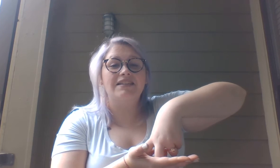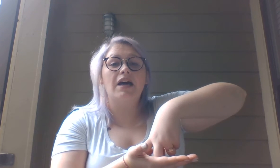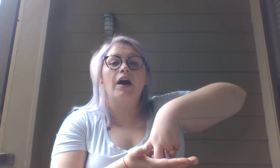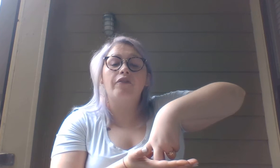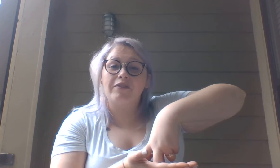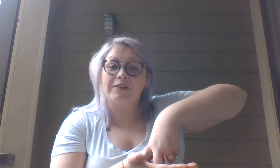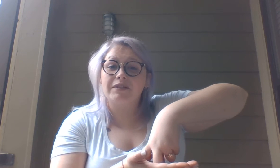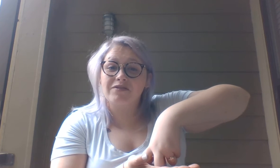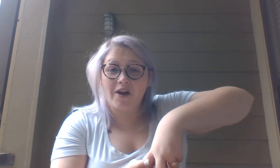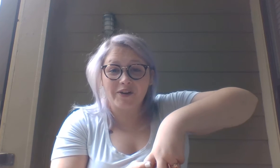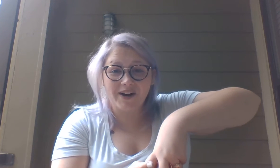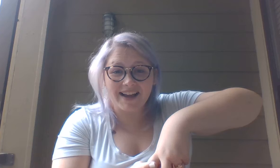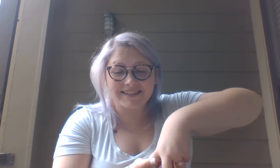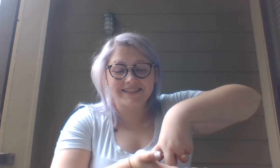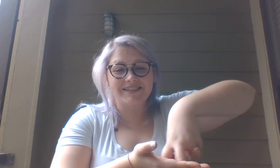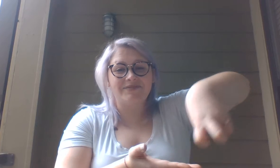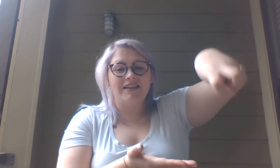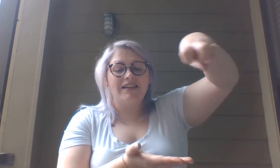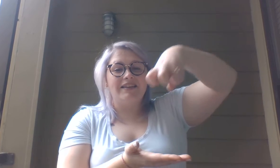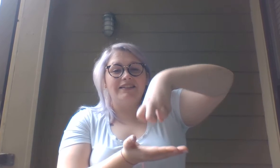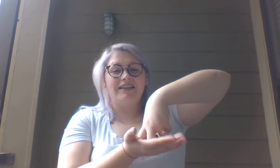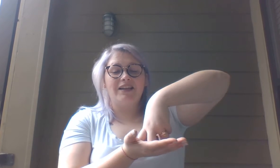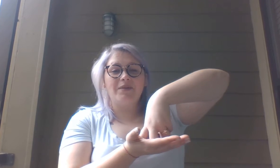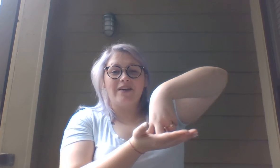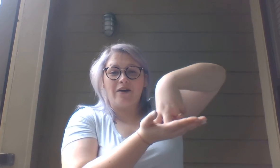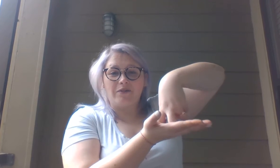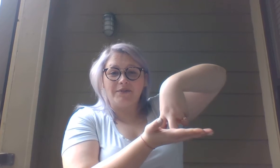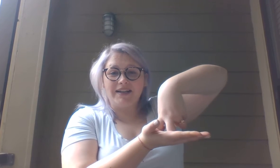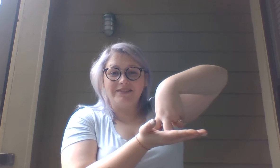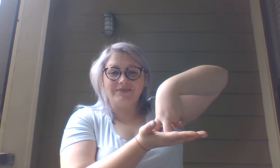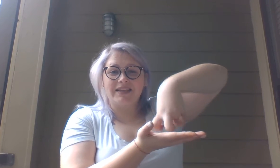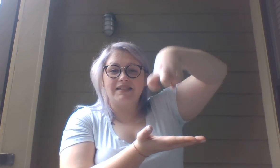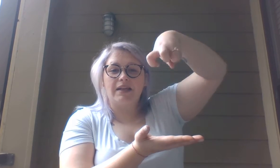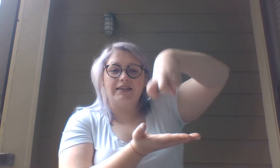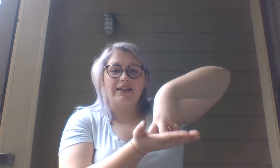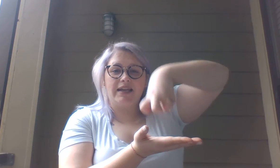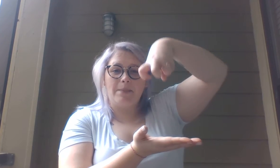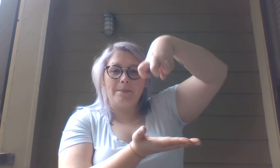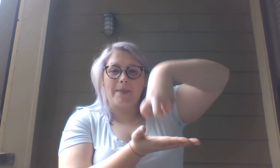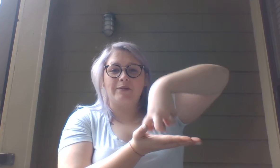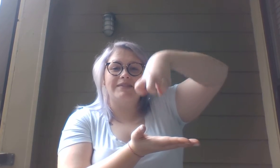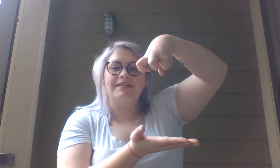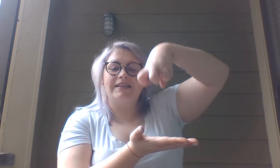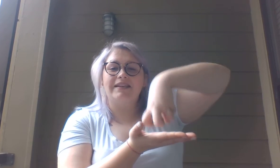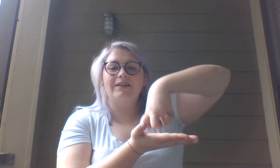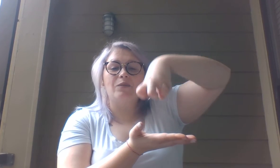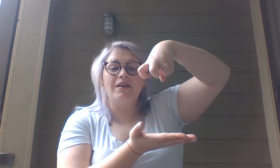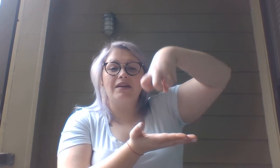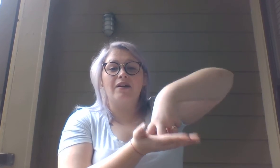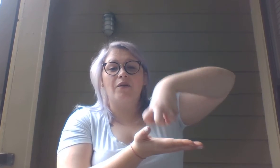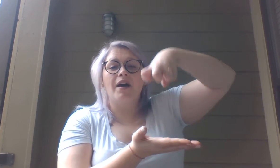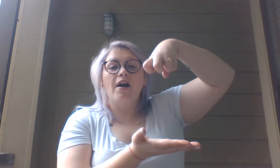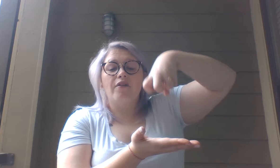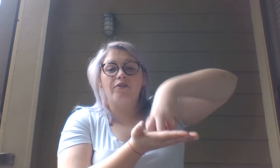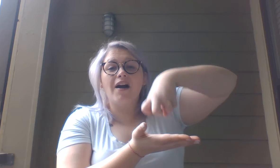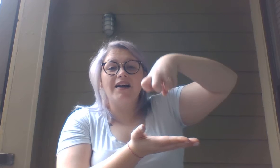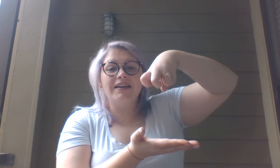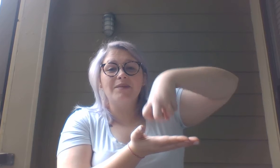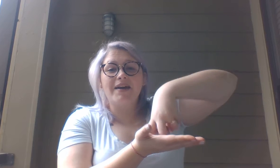is a field of tall grass. Here we go. Ready? Let's let him bounce. Here we go. Frog in the